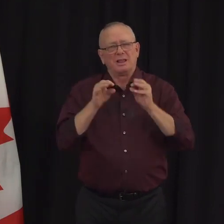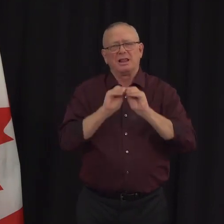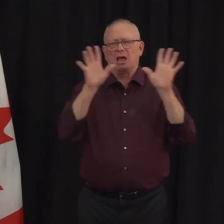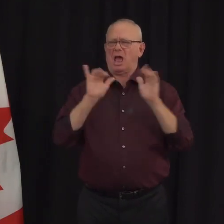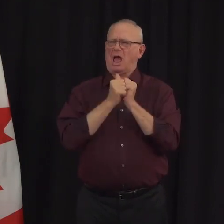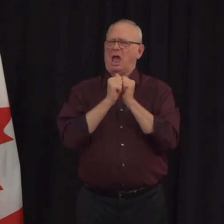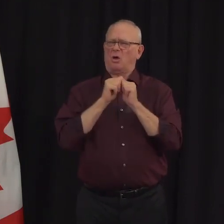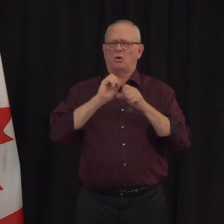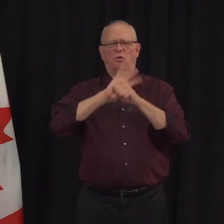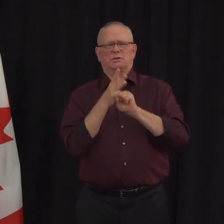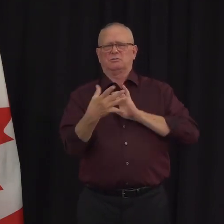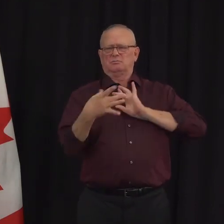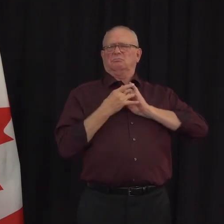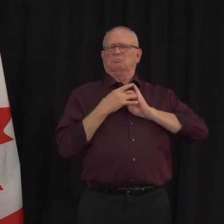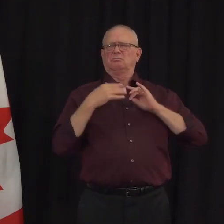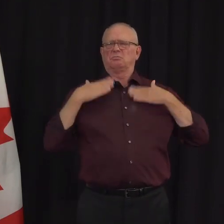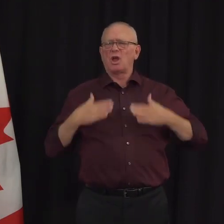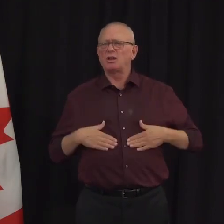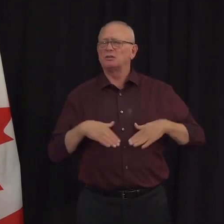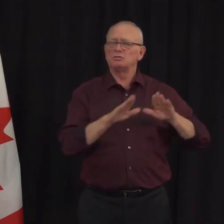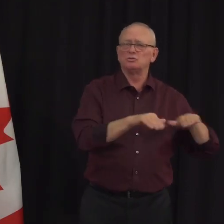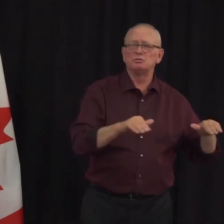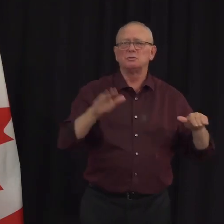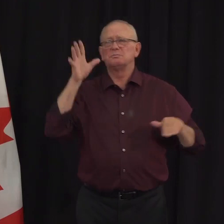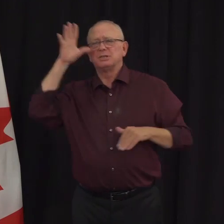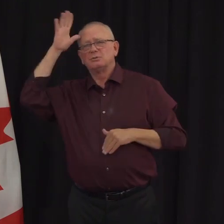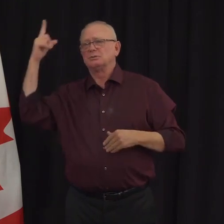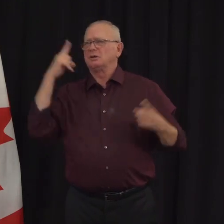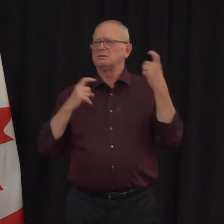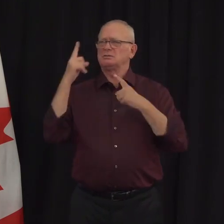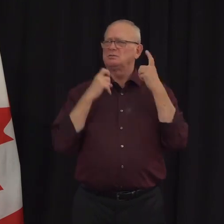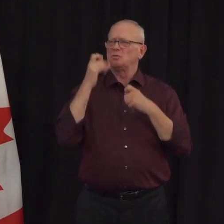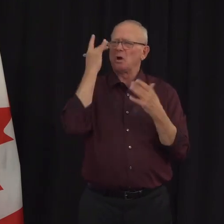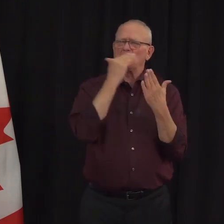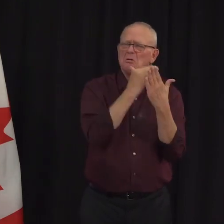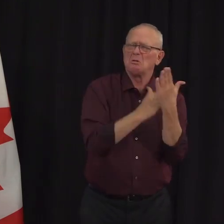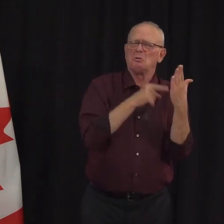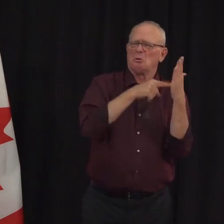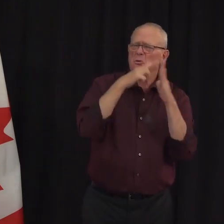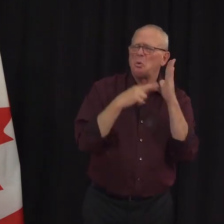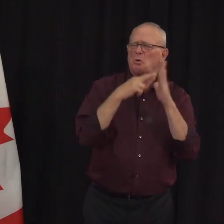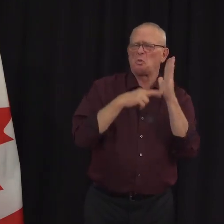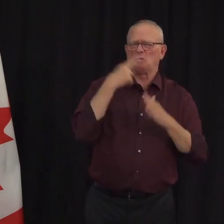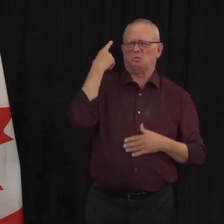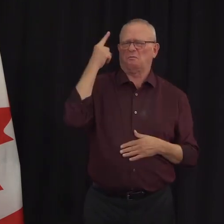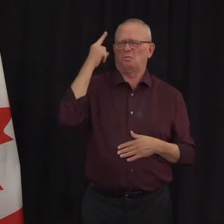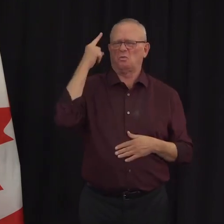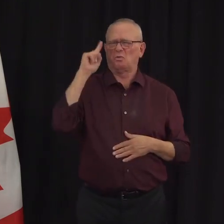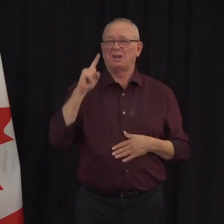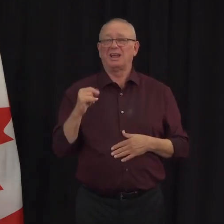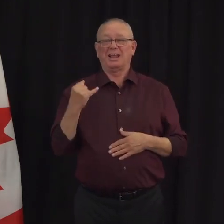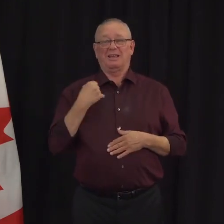from both kids and parents about why certain measures are in place, especially why someone who has been exposed to the virus